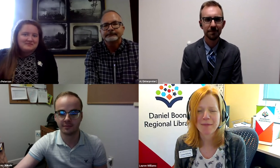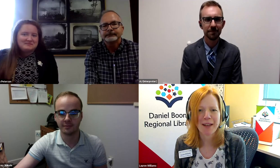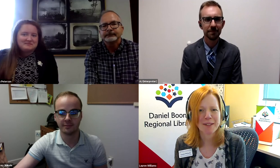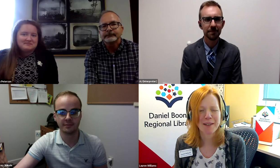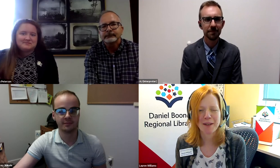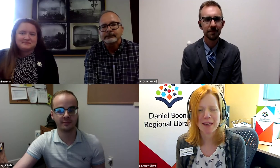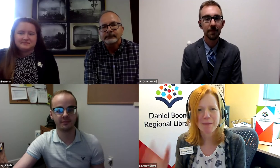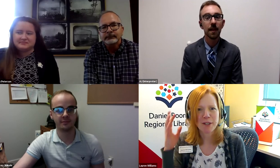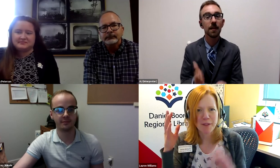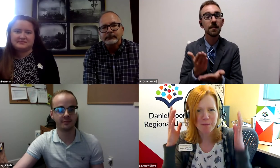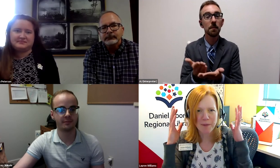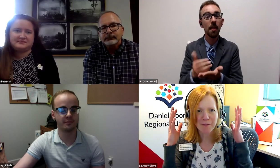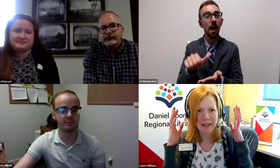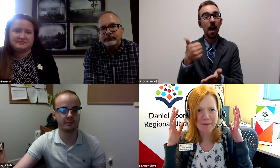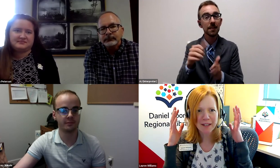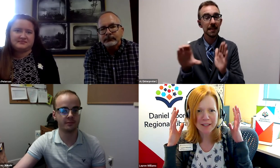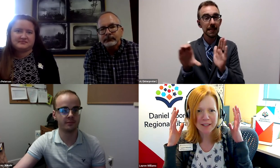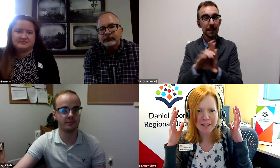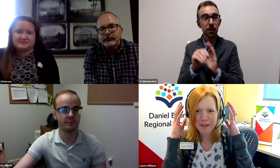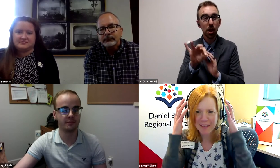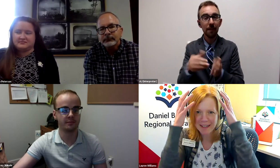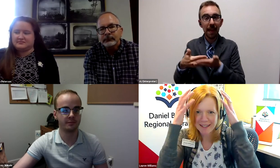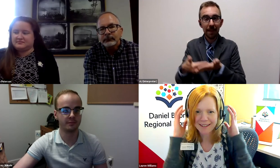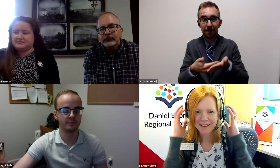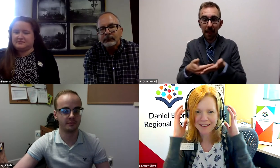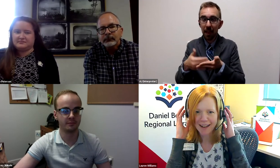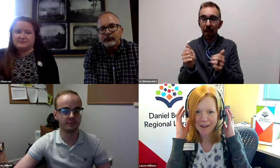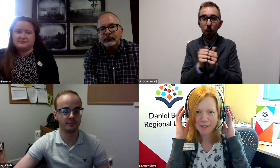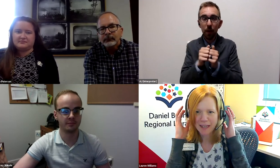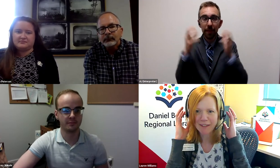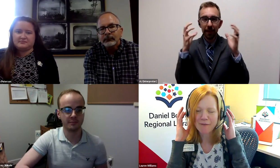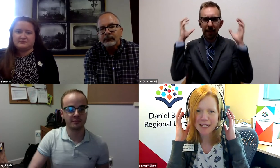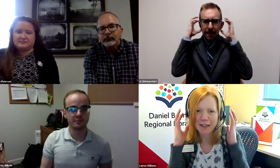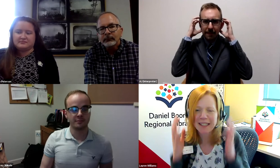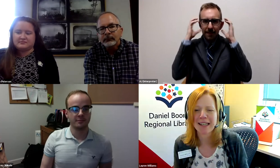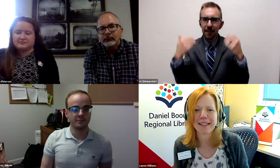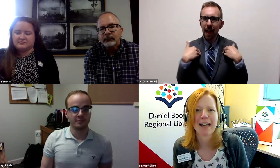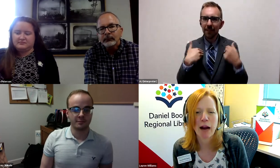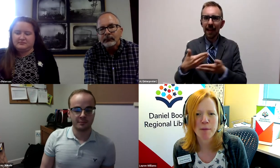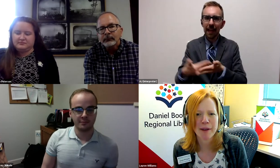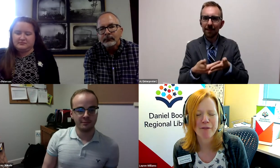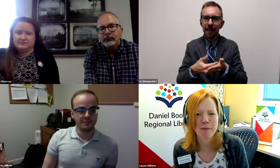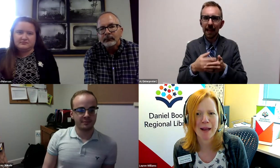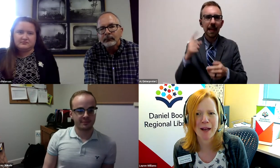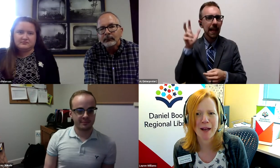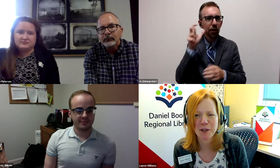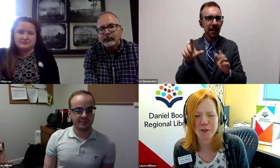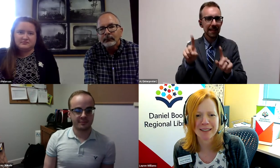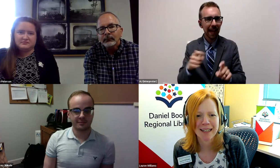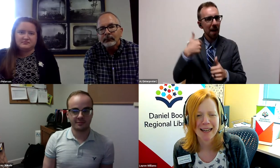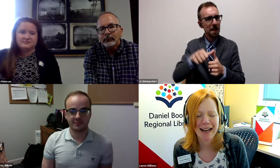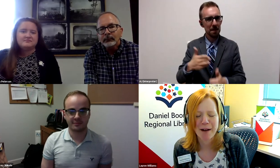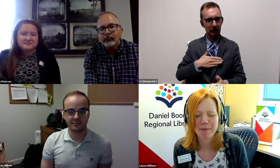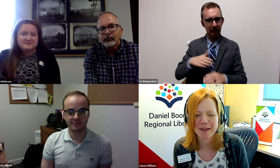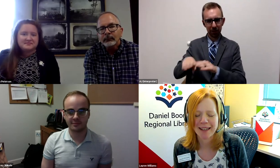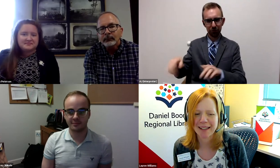Something else that the image of the infant with the, having an infant hearing test. I remember that from my own children.